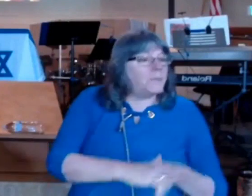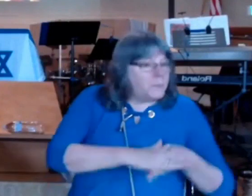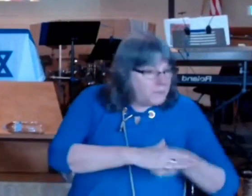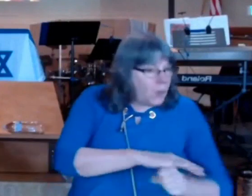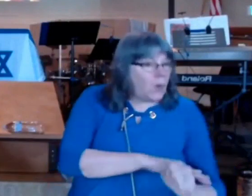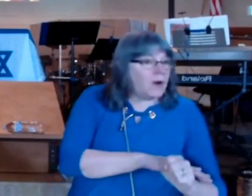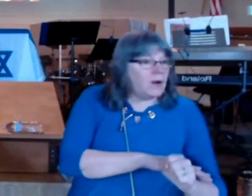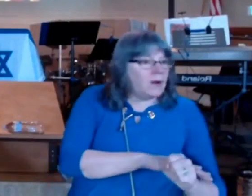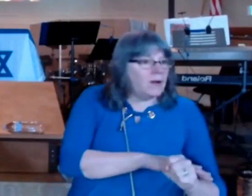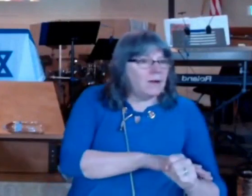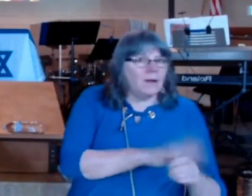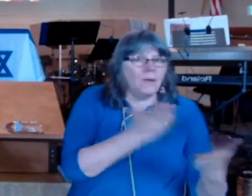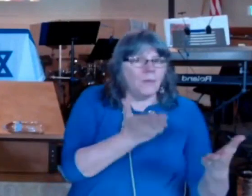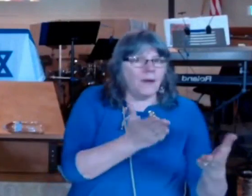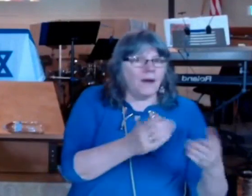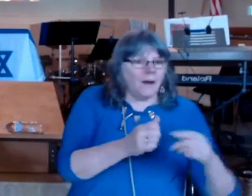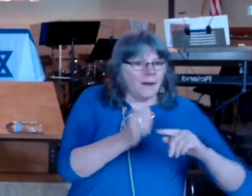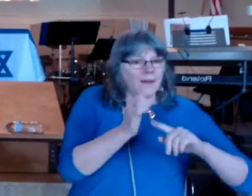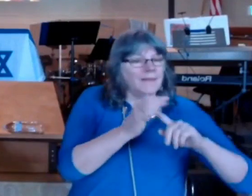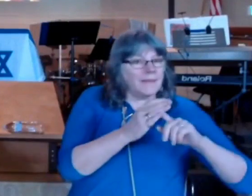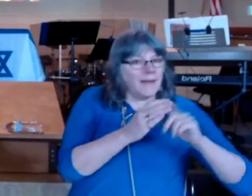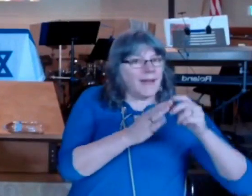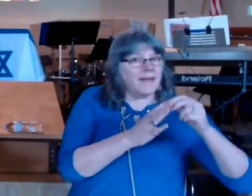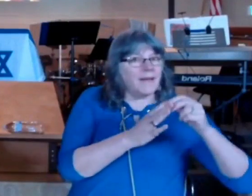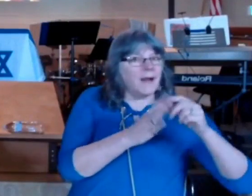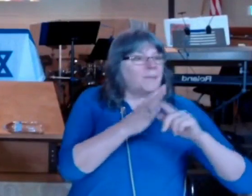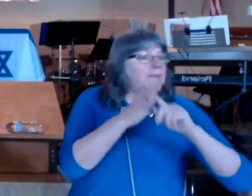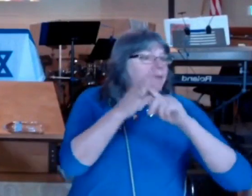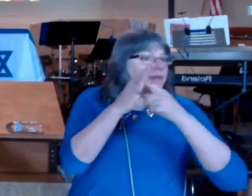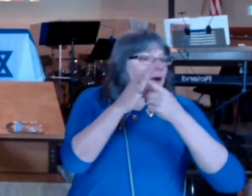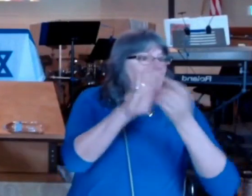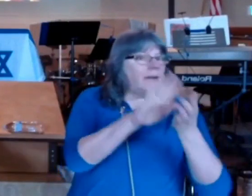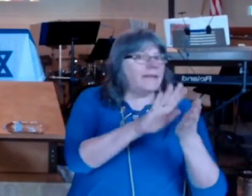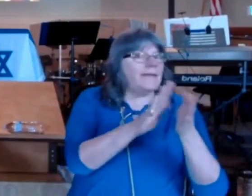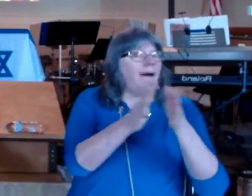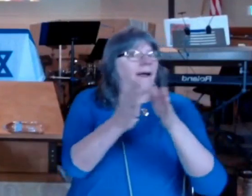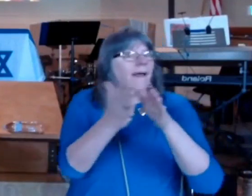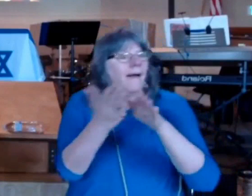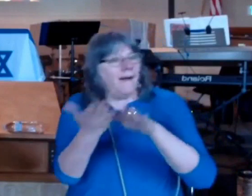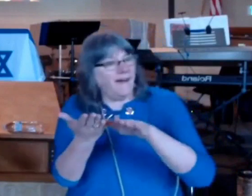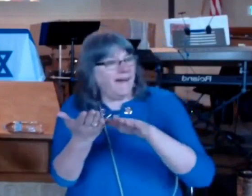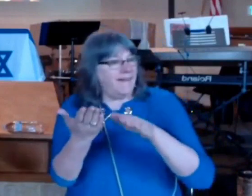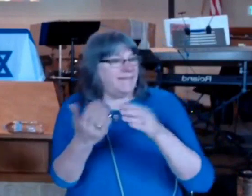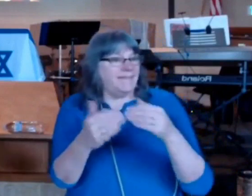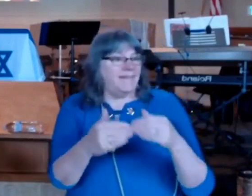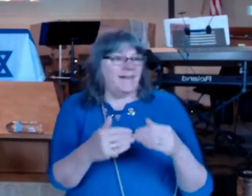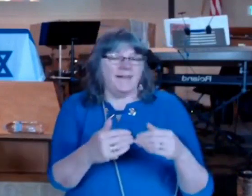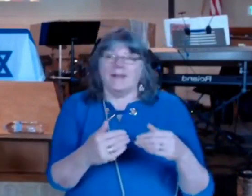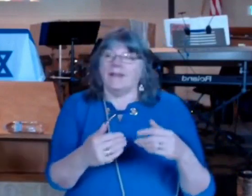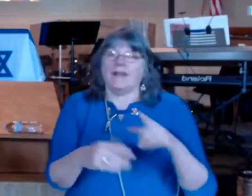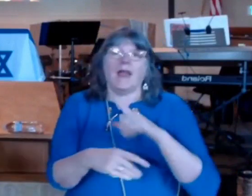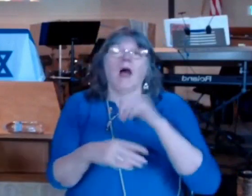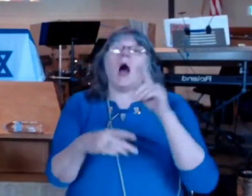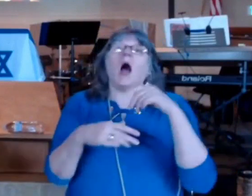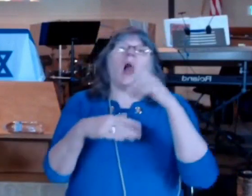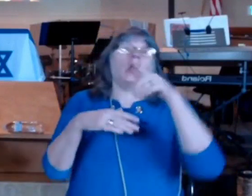makes us unfit to appear before Hashem everything about Hashem is about life